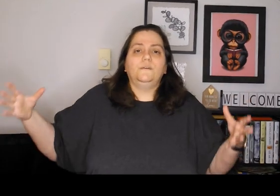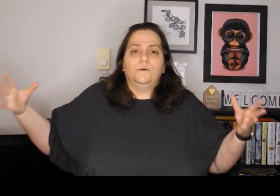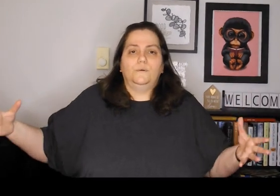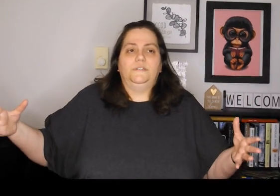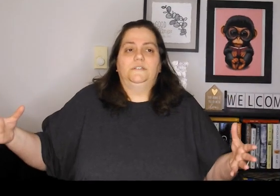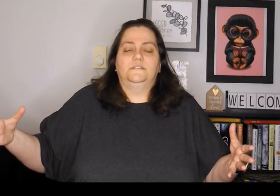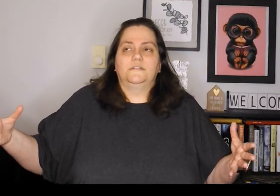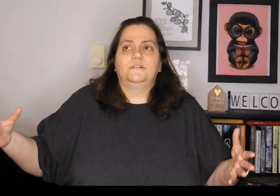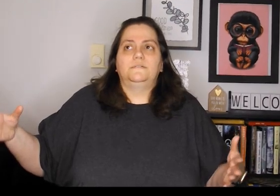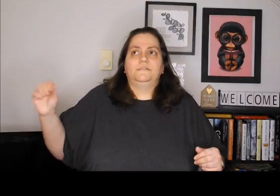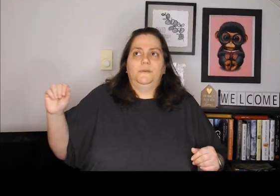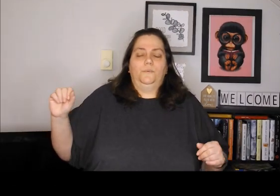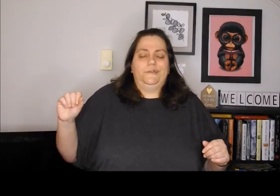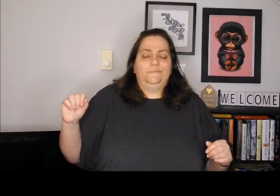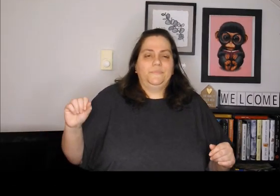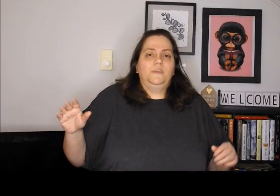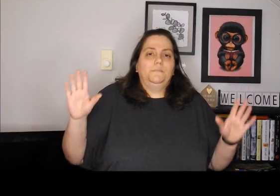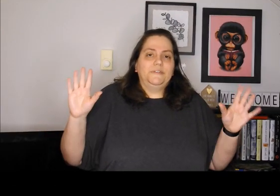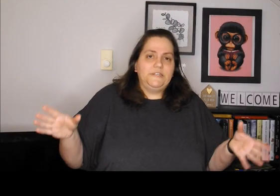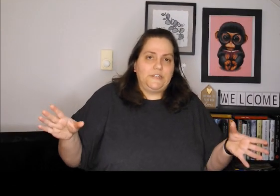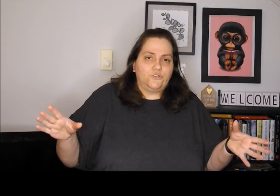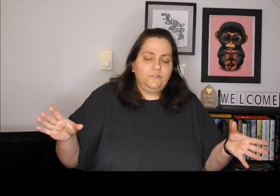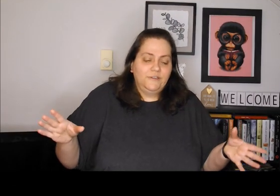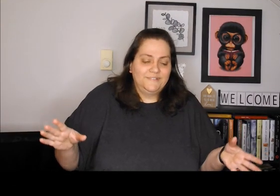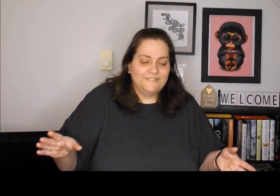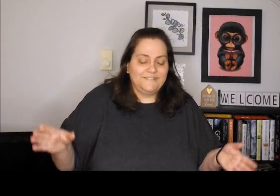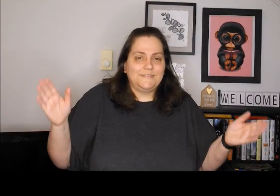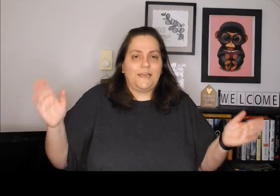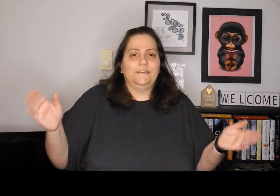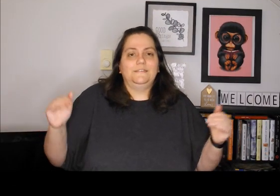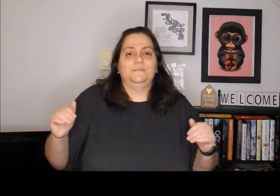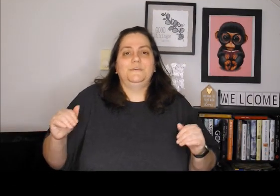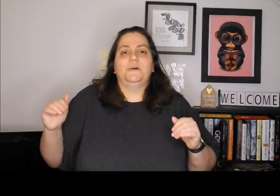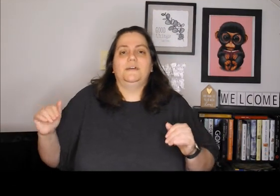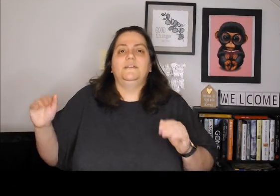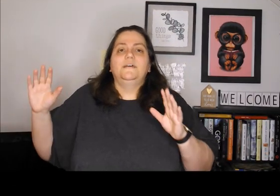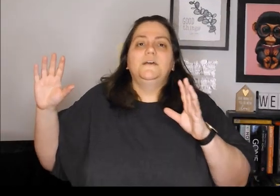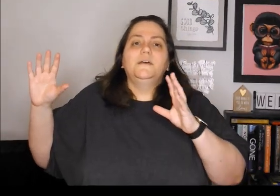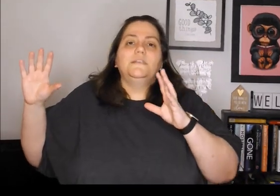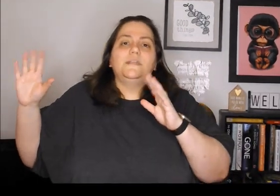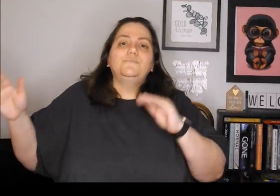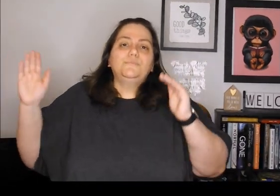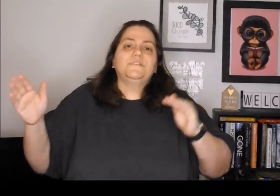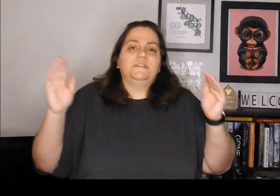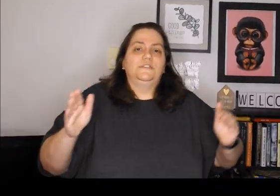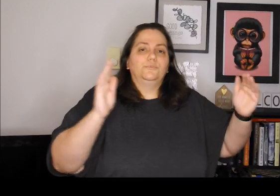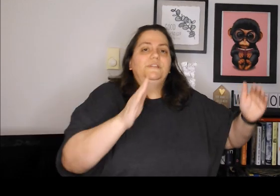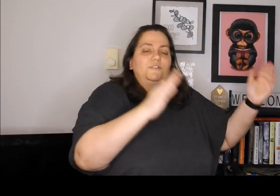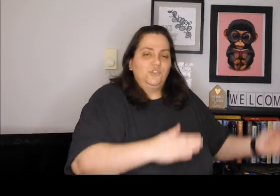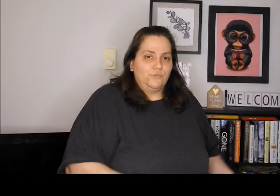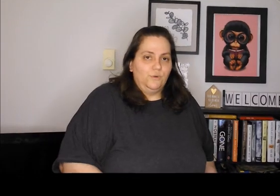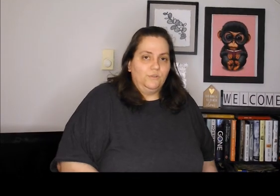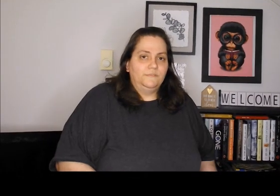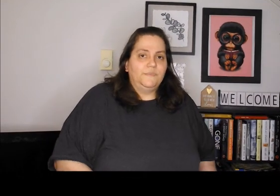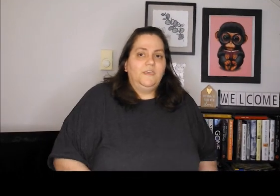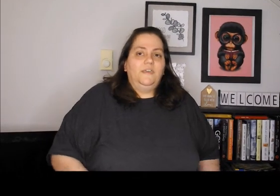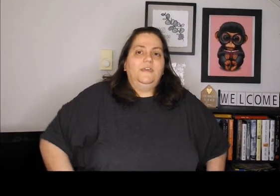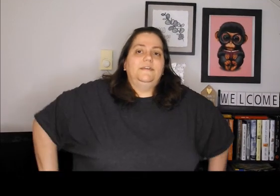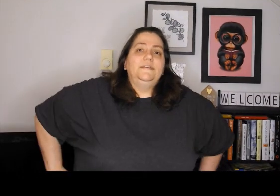goal is, well, my teenager decided to give me my number of books I need to read this year goal. And he